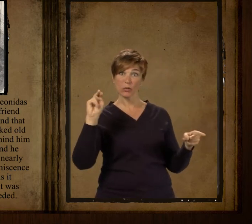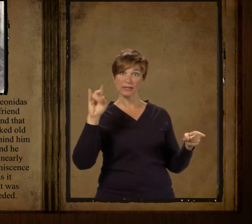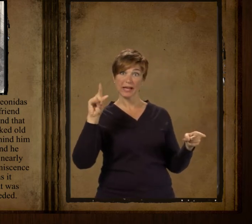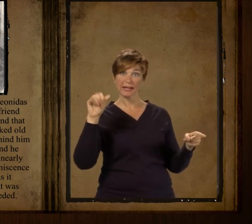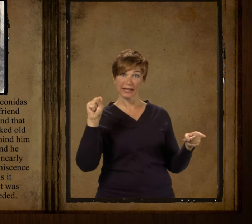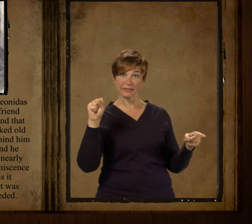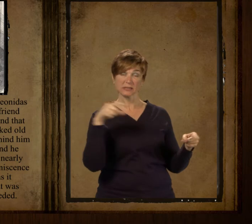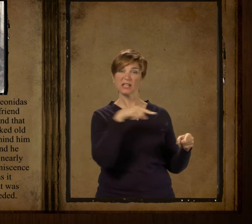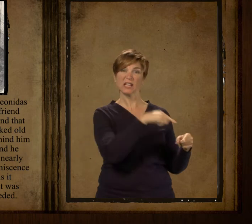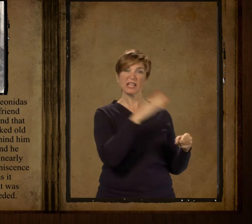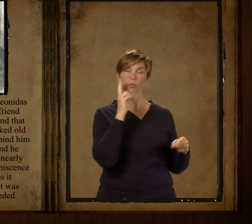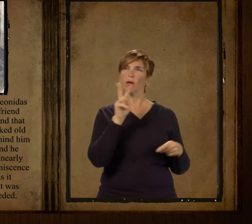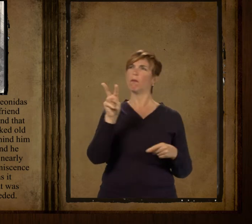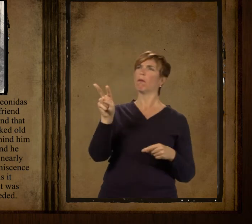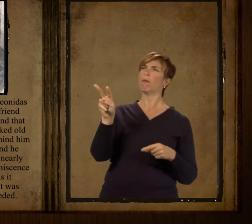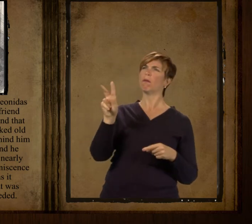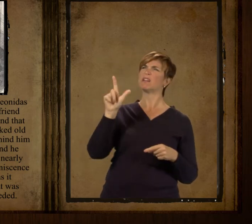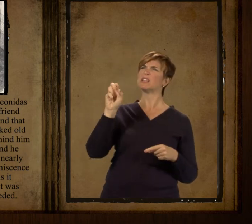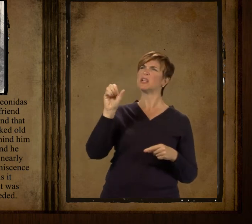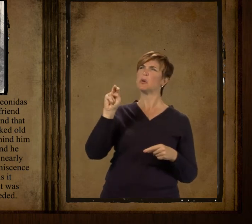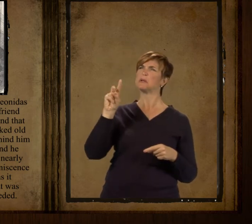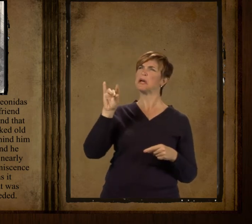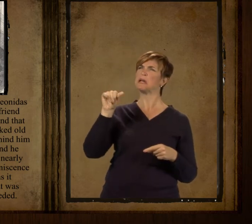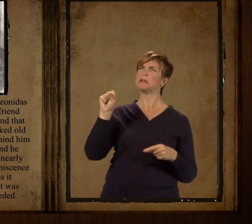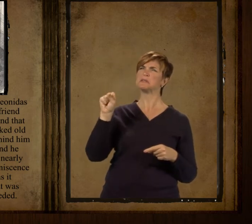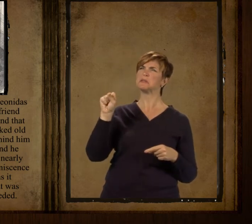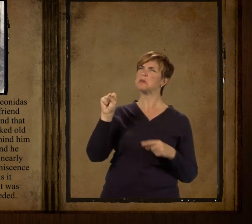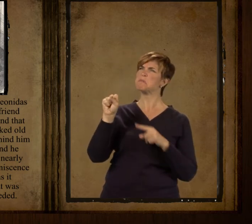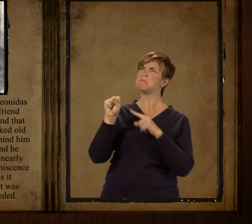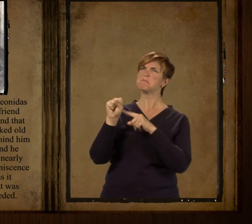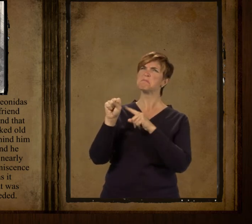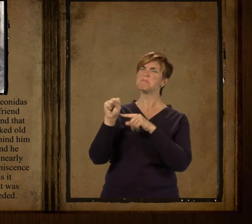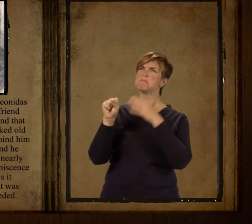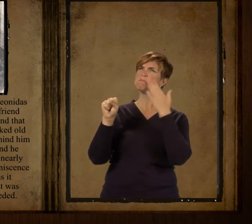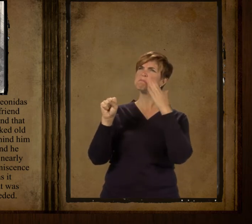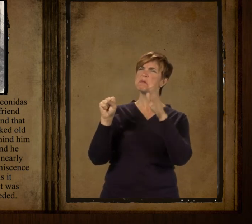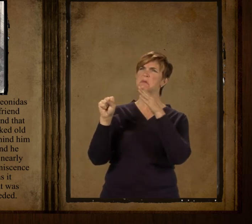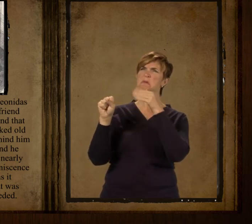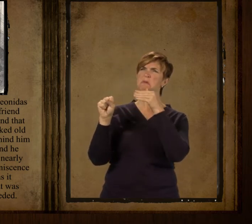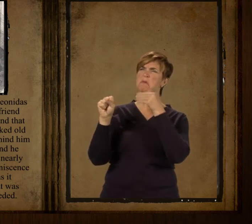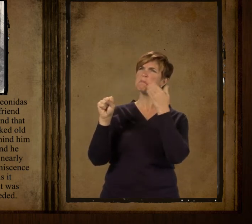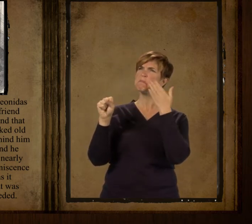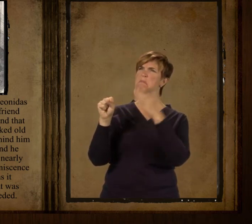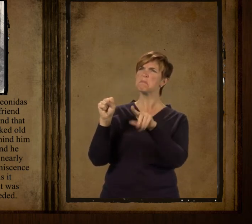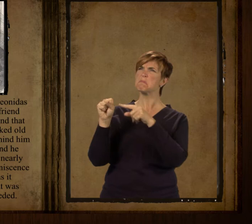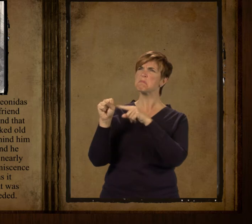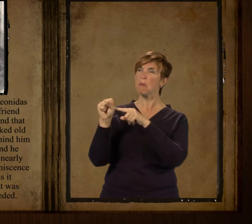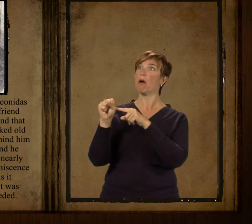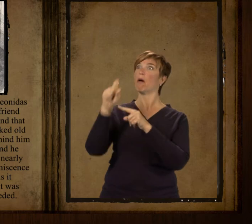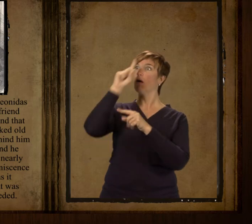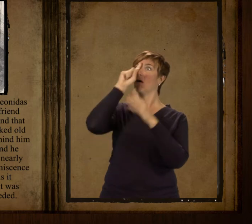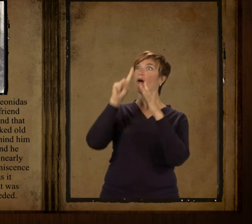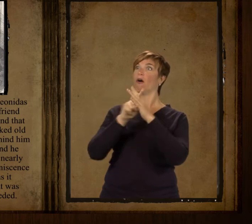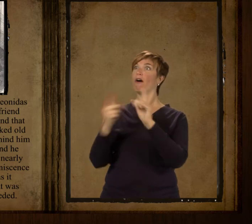such a personage, and that he only conjectured that, if I asked Old Wheeler about him,